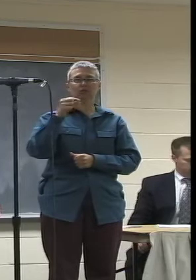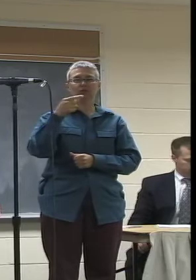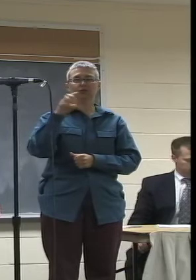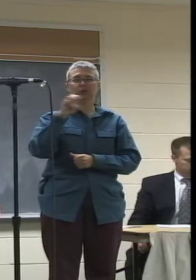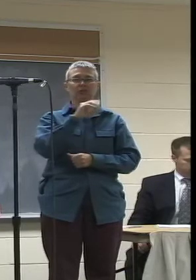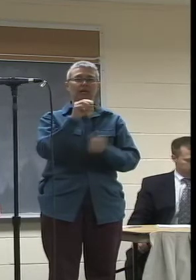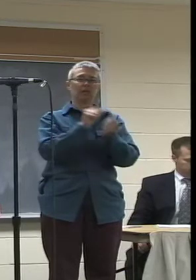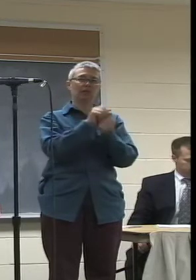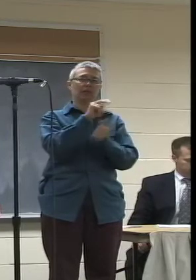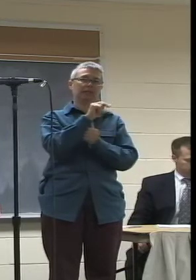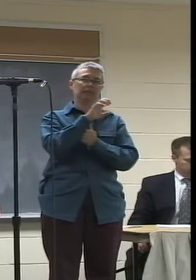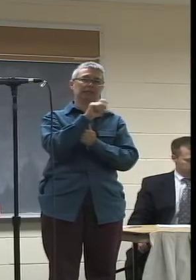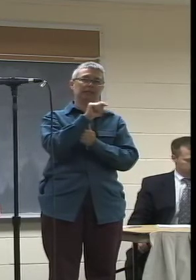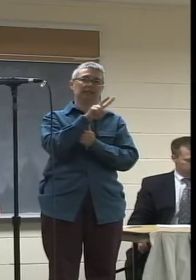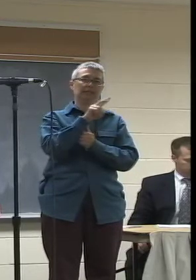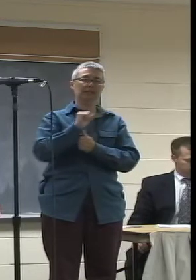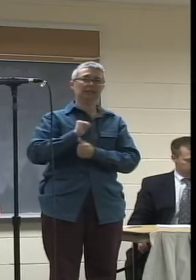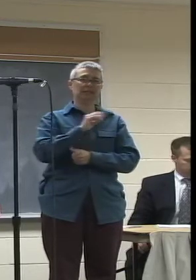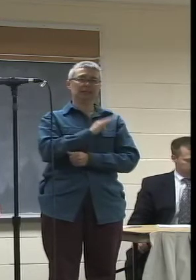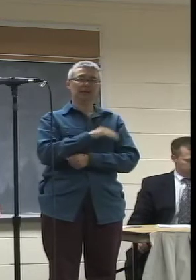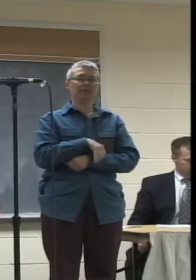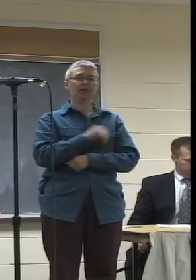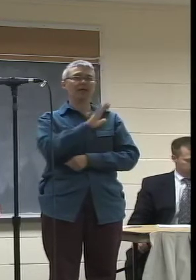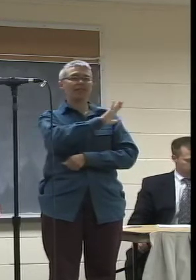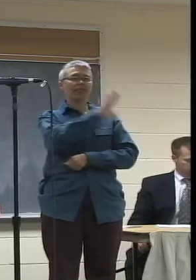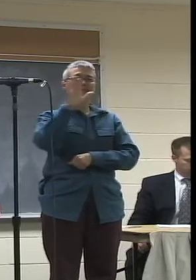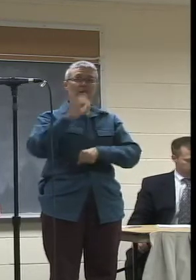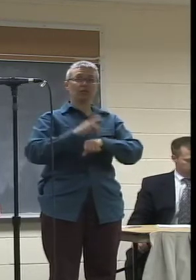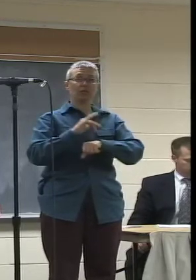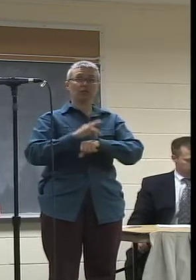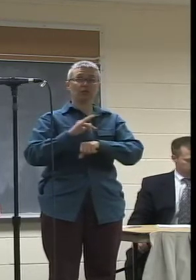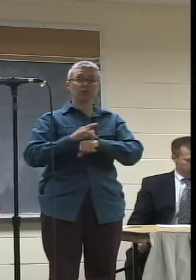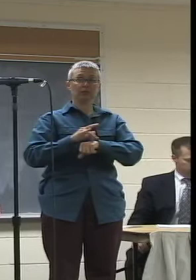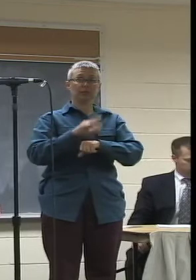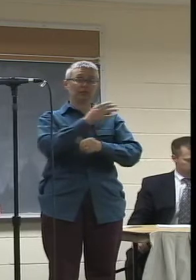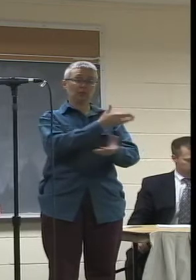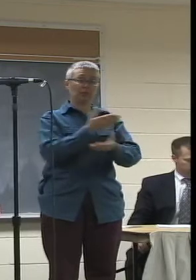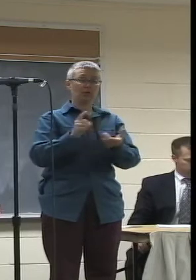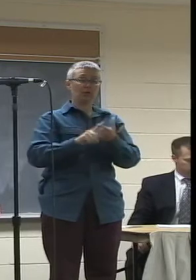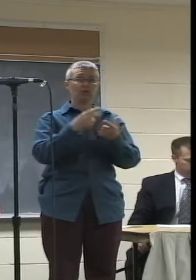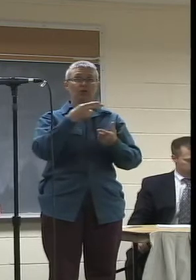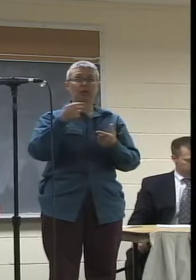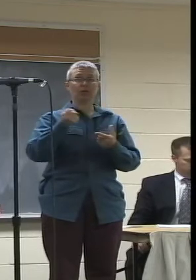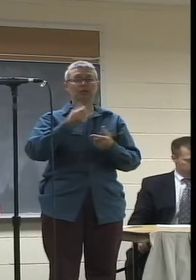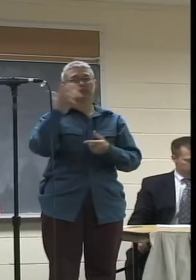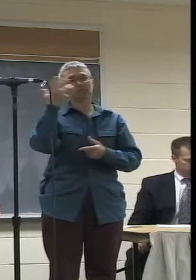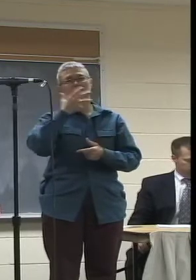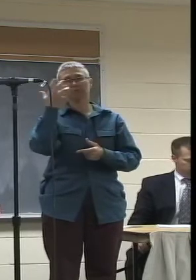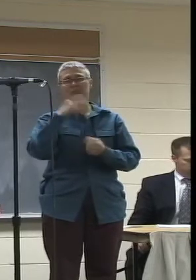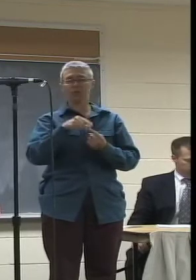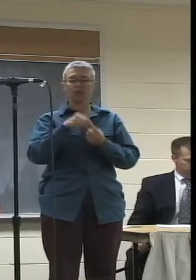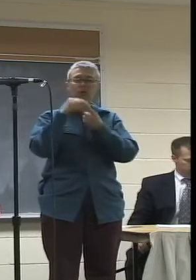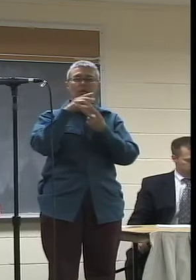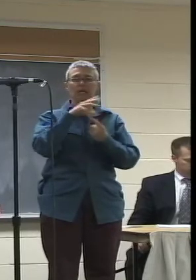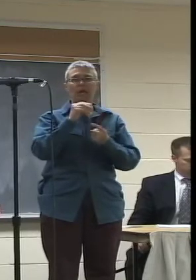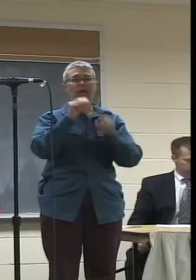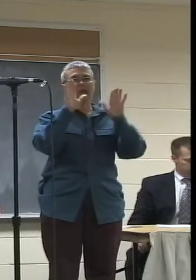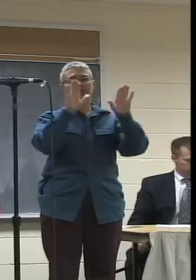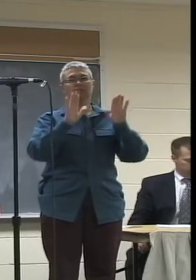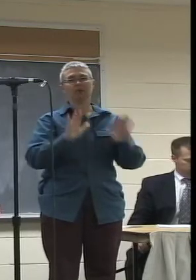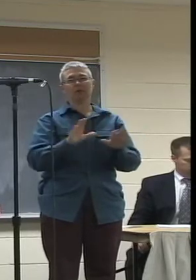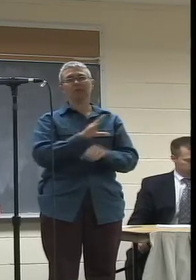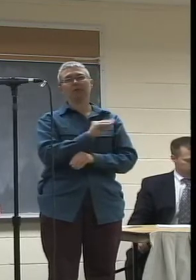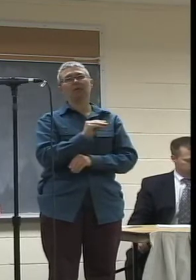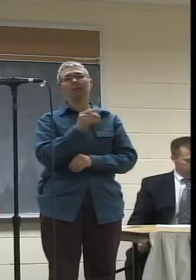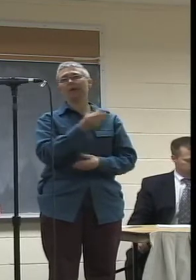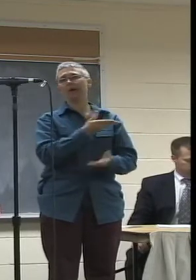the NCTV staff. I think that the resources that NCTV brings to the high school are unique and remarkable. And they